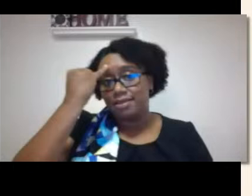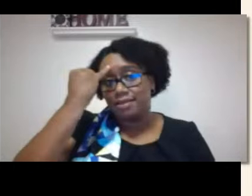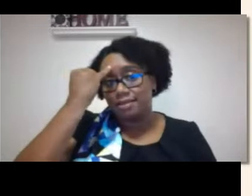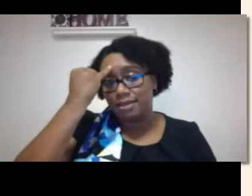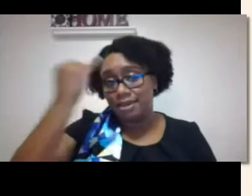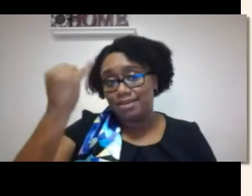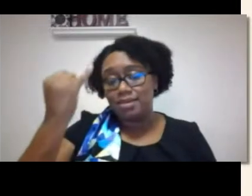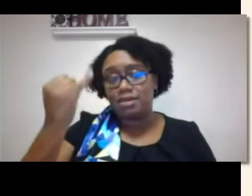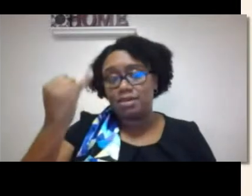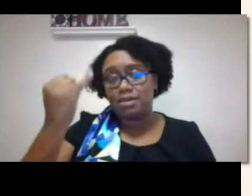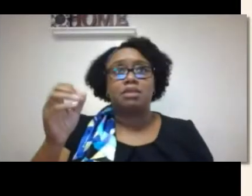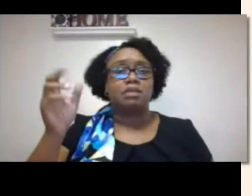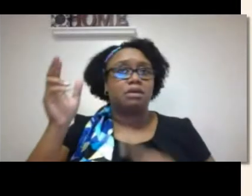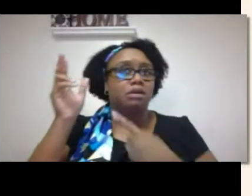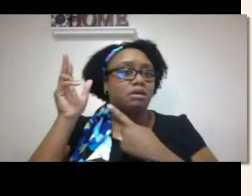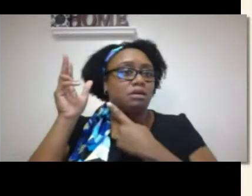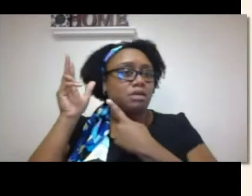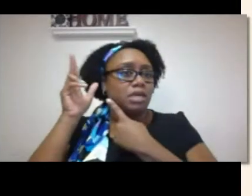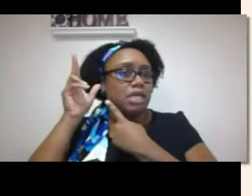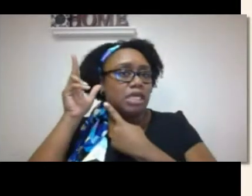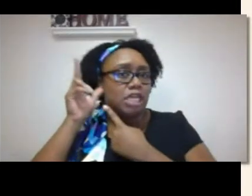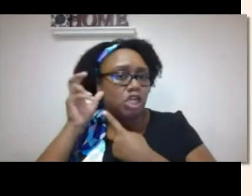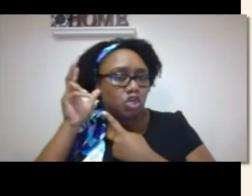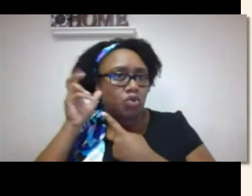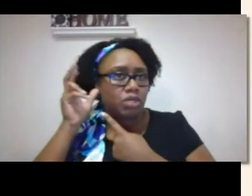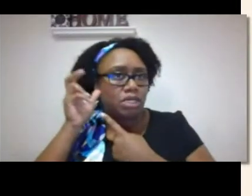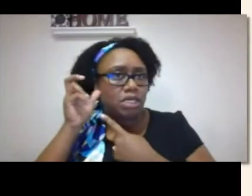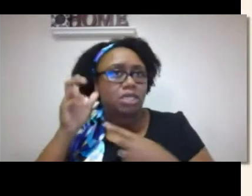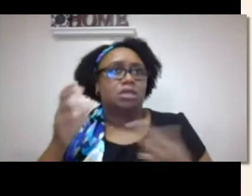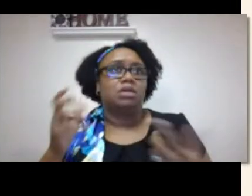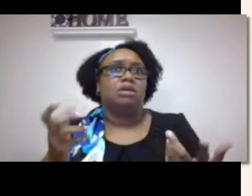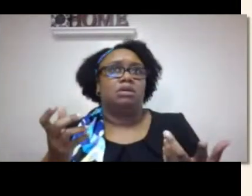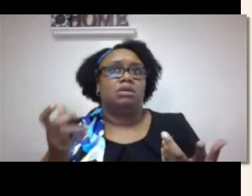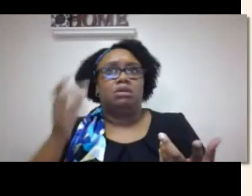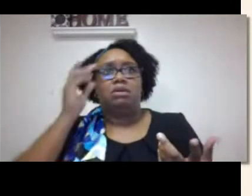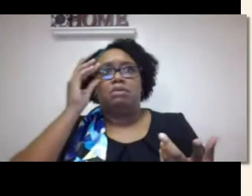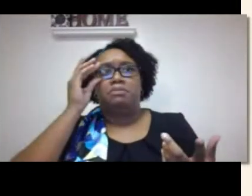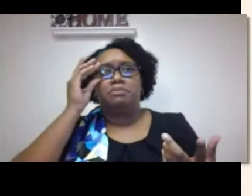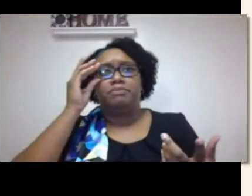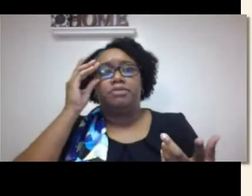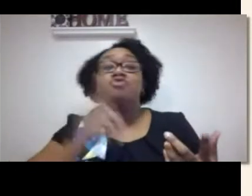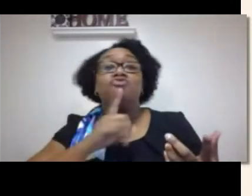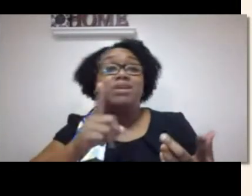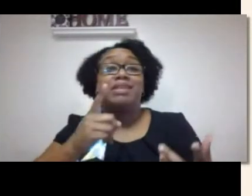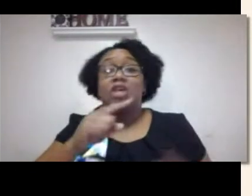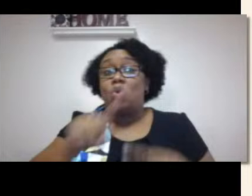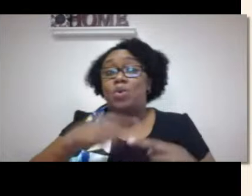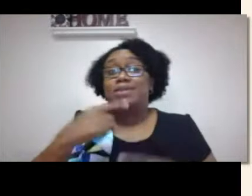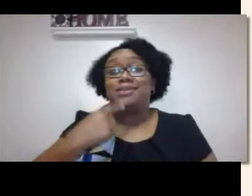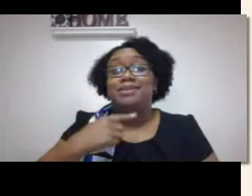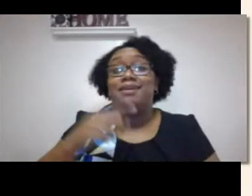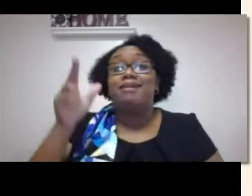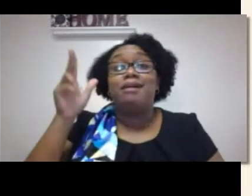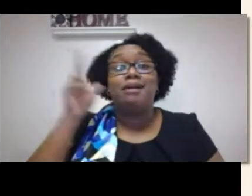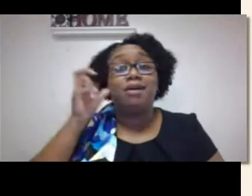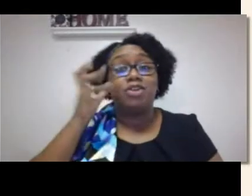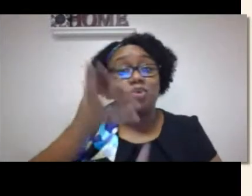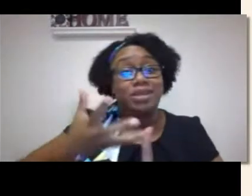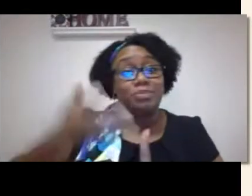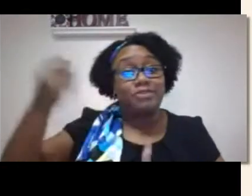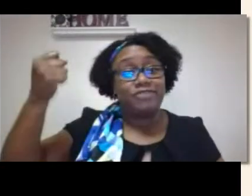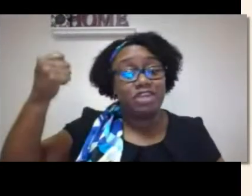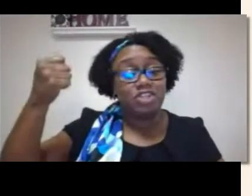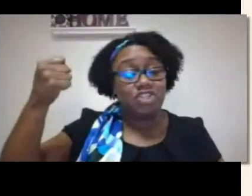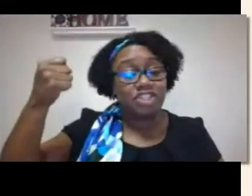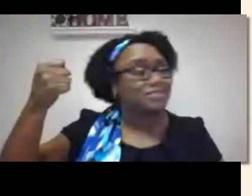Which is used, not commonly used in the spoken or hearing world. In that world, there exists the concept of hearing.